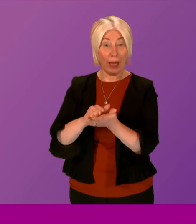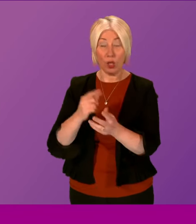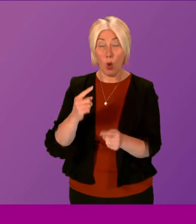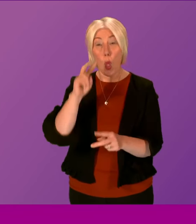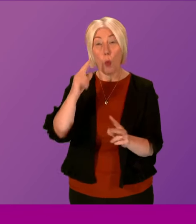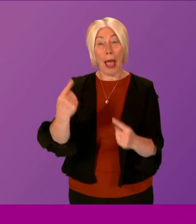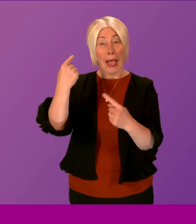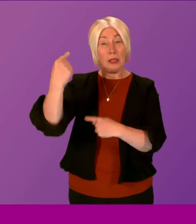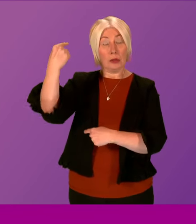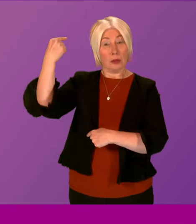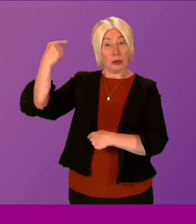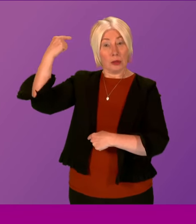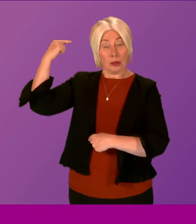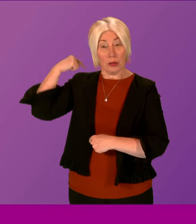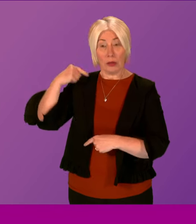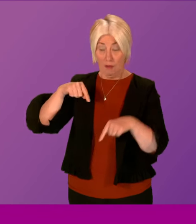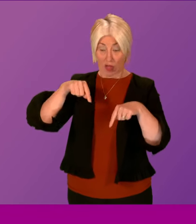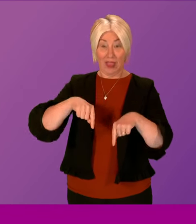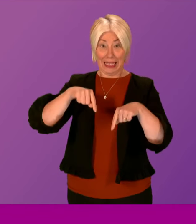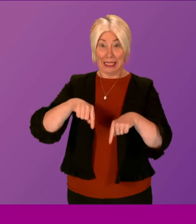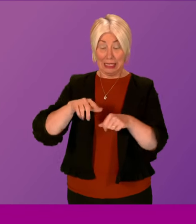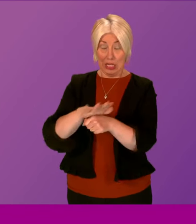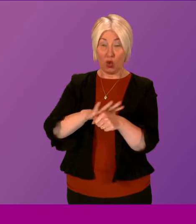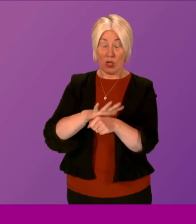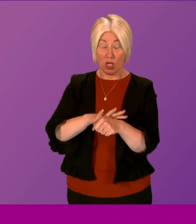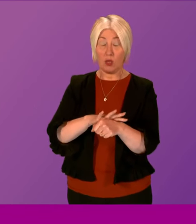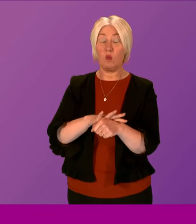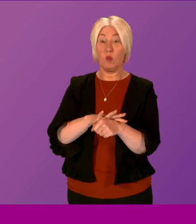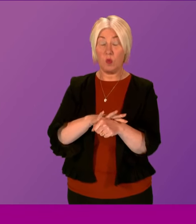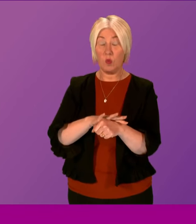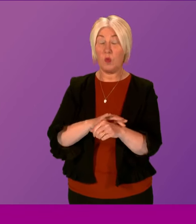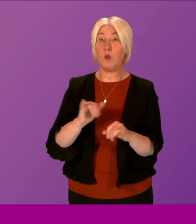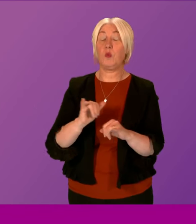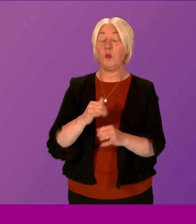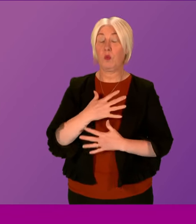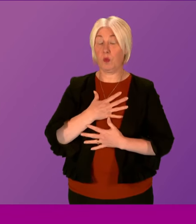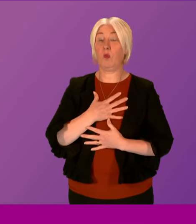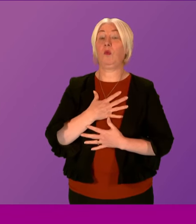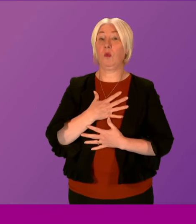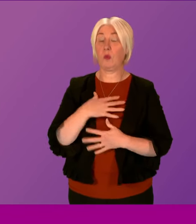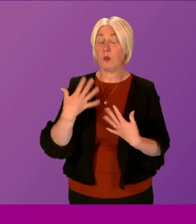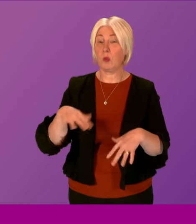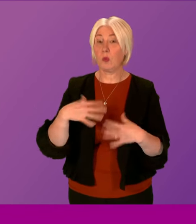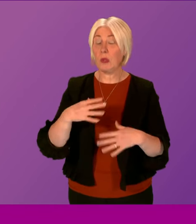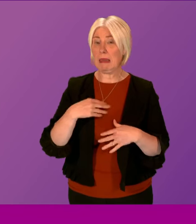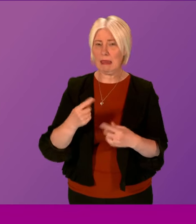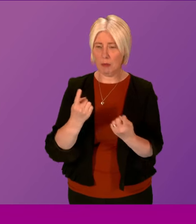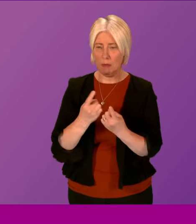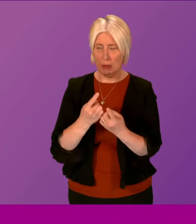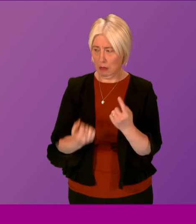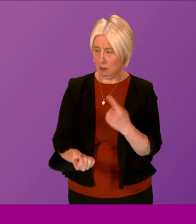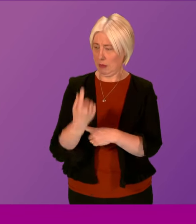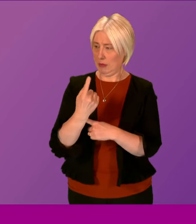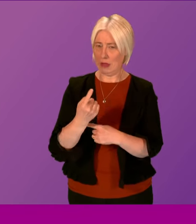the history of this case, it is astonishing some of the allegations that are being